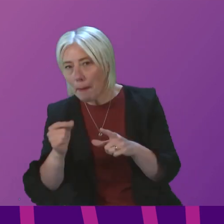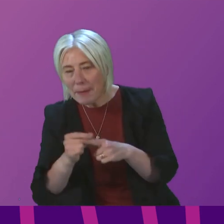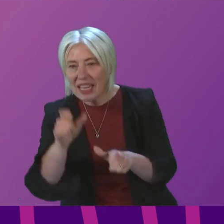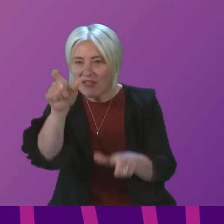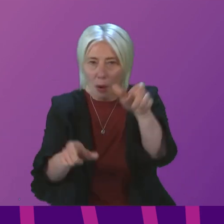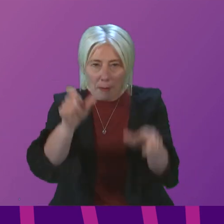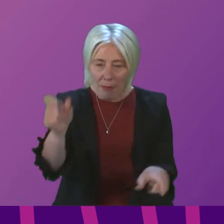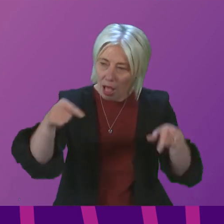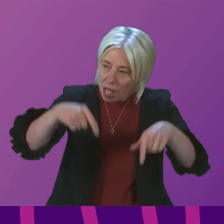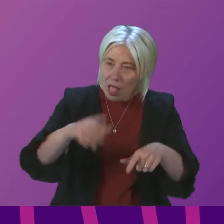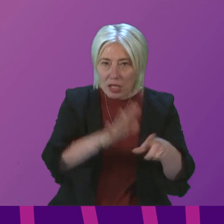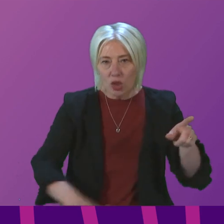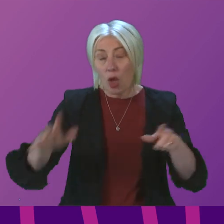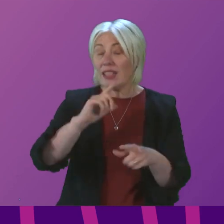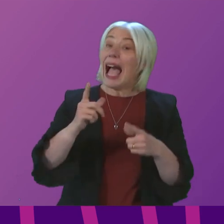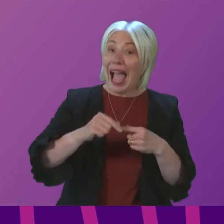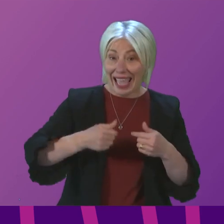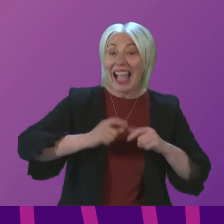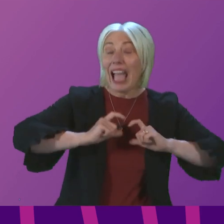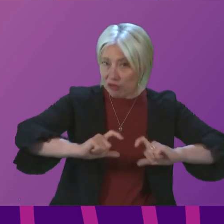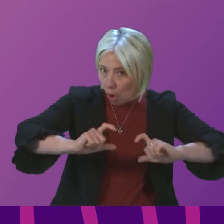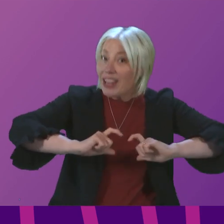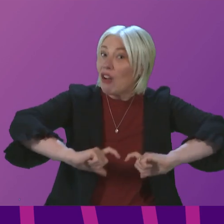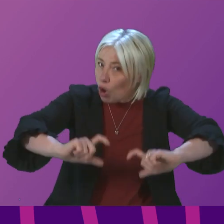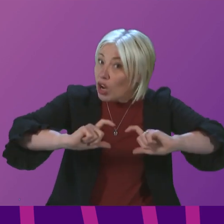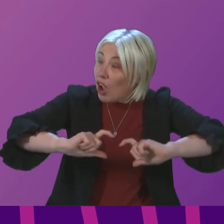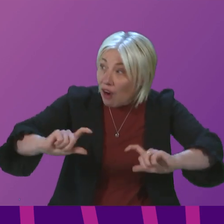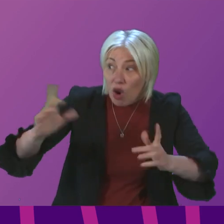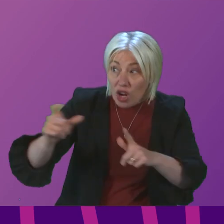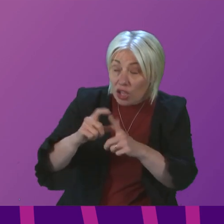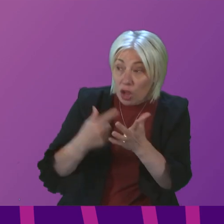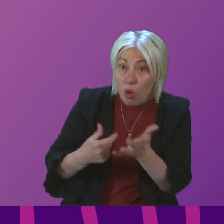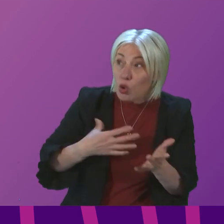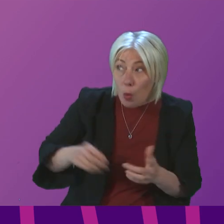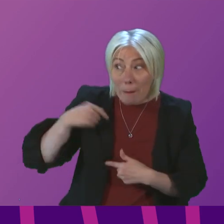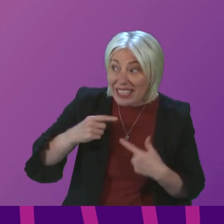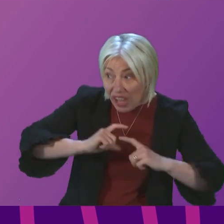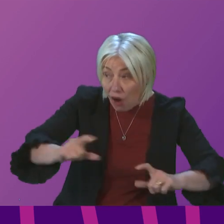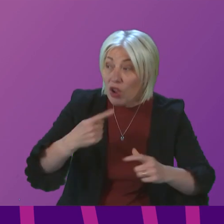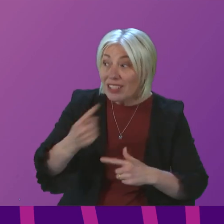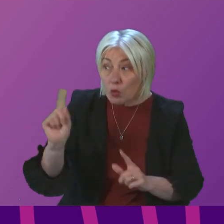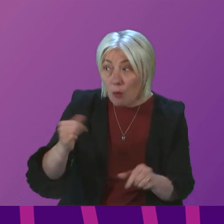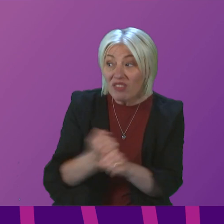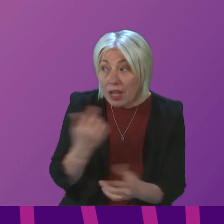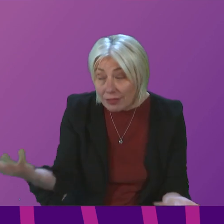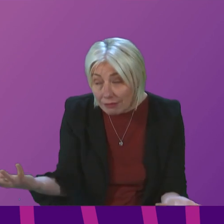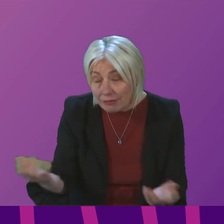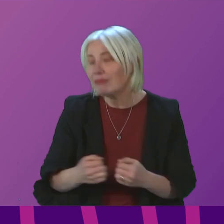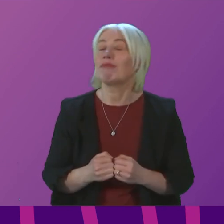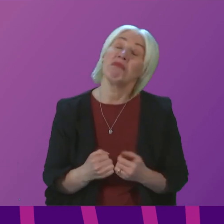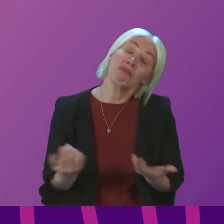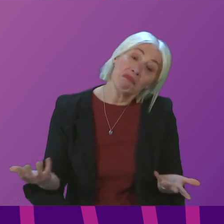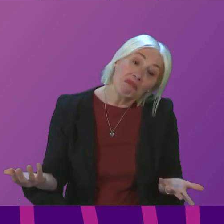population. I can go on if Douglas Ross wants me to do. 100